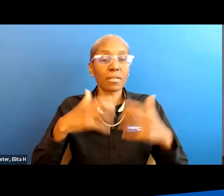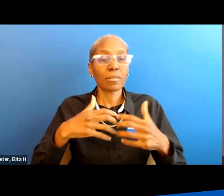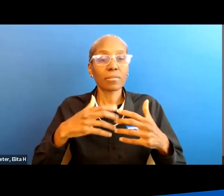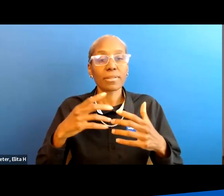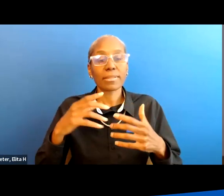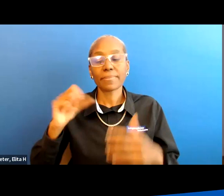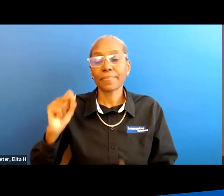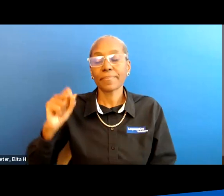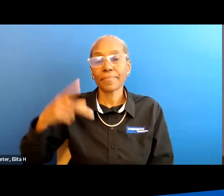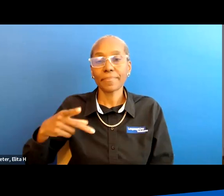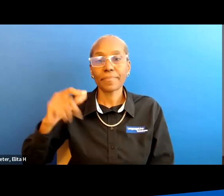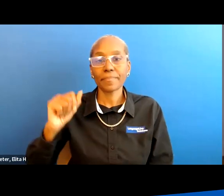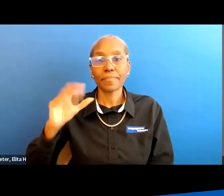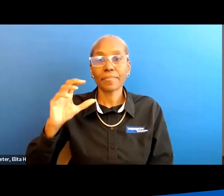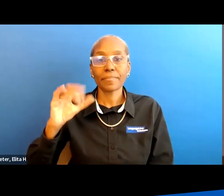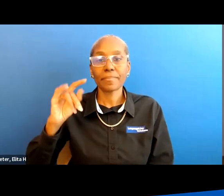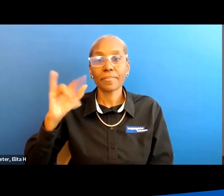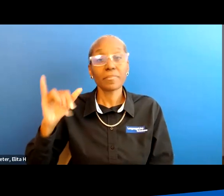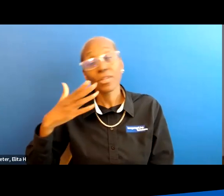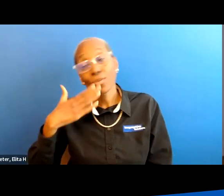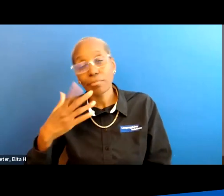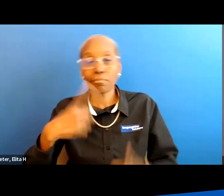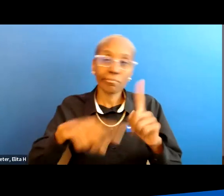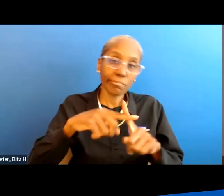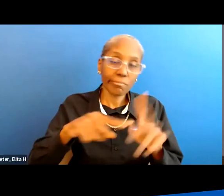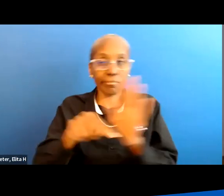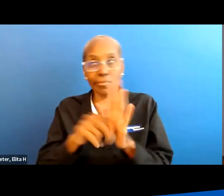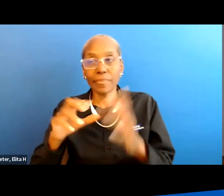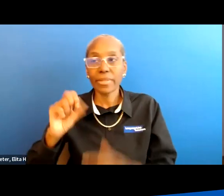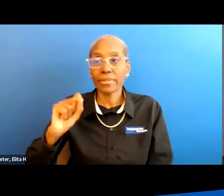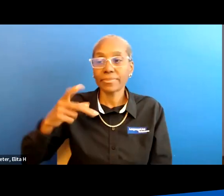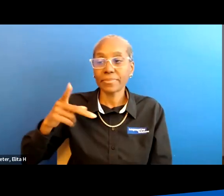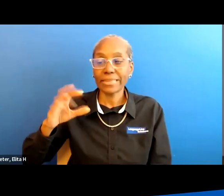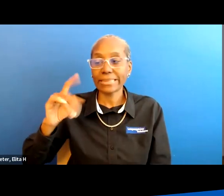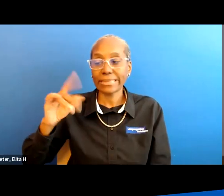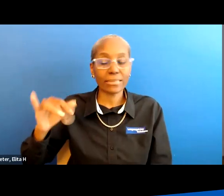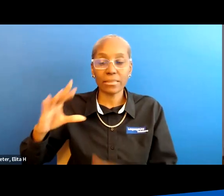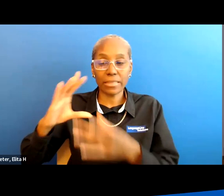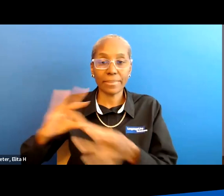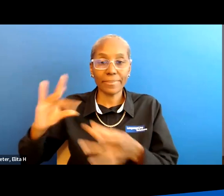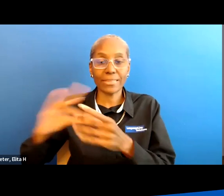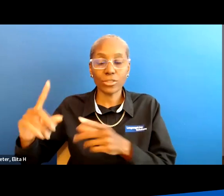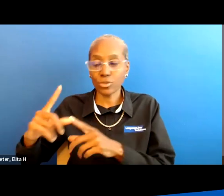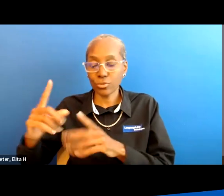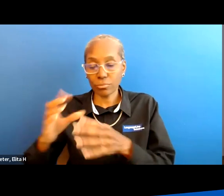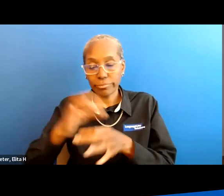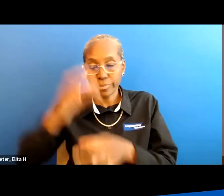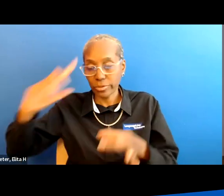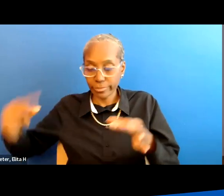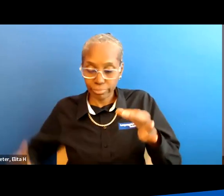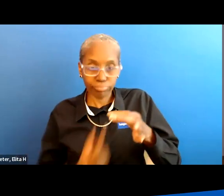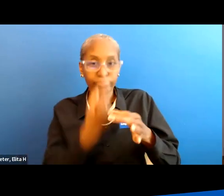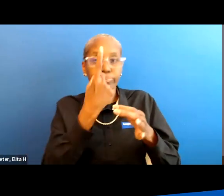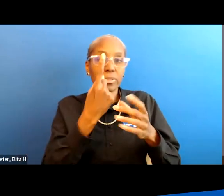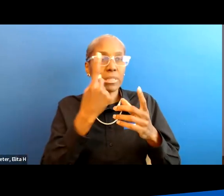spasticity is a good bad story spasticity means there's some message that's getting through your spinal cord injury so